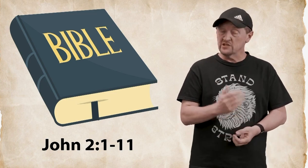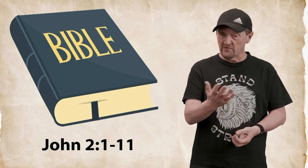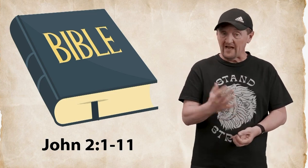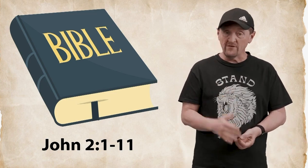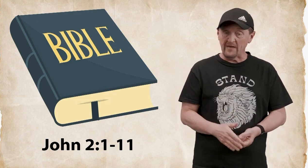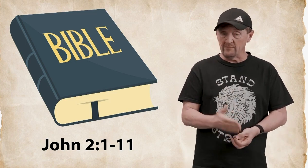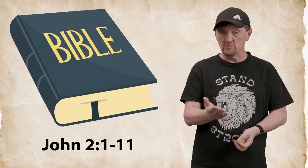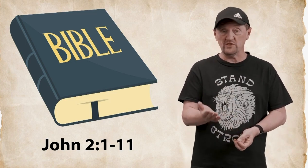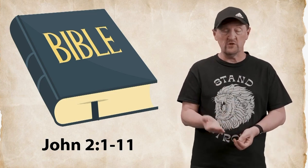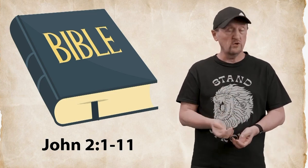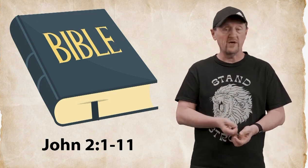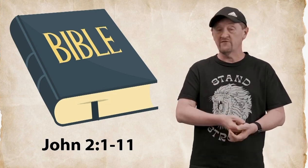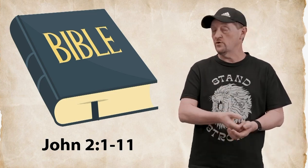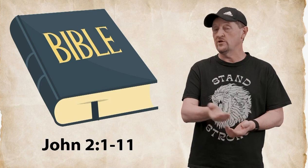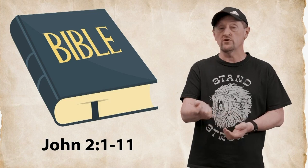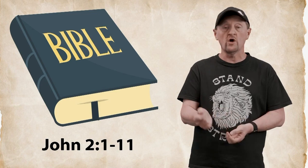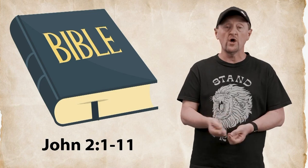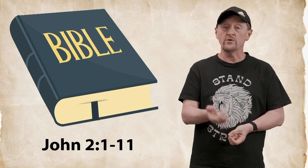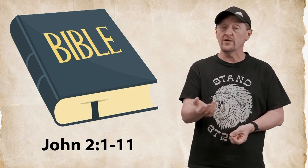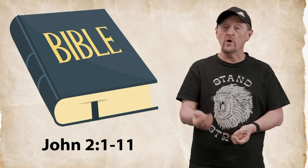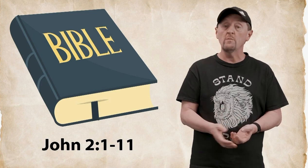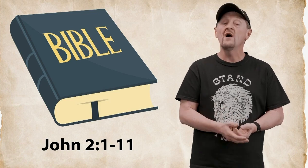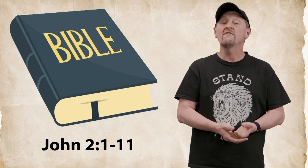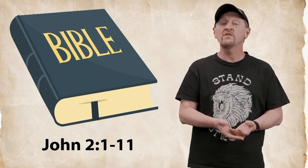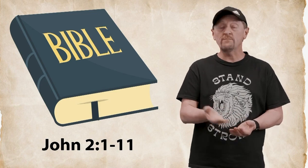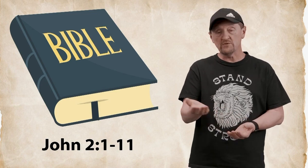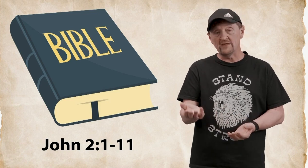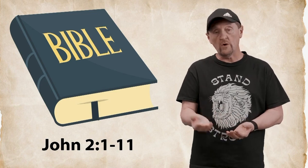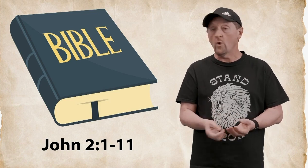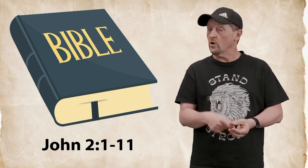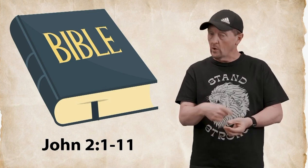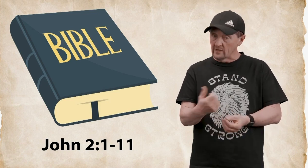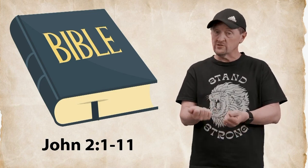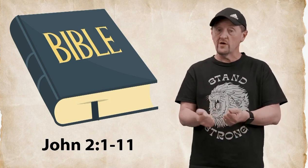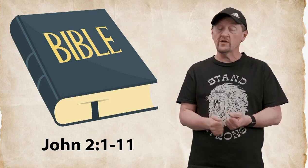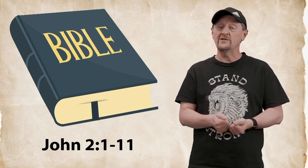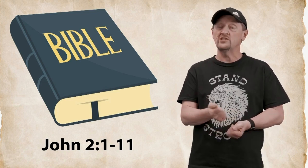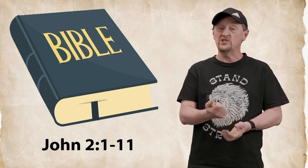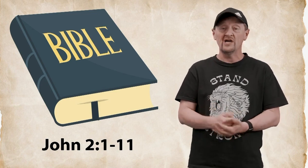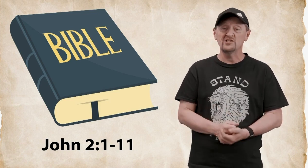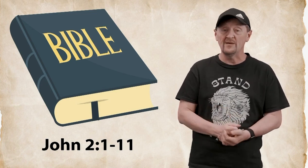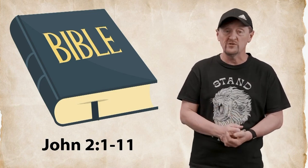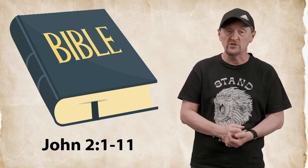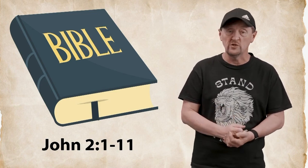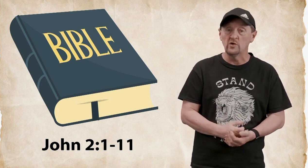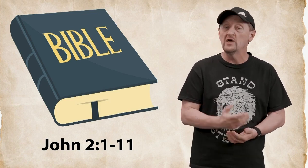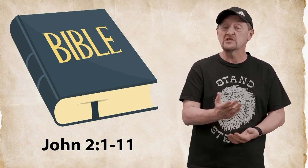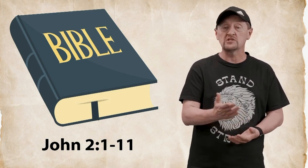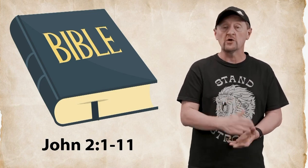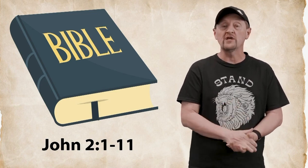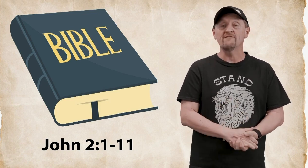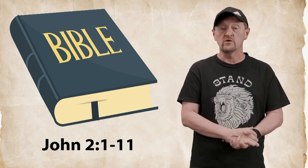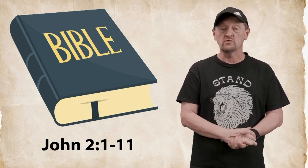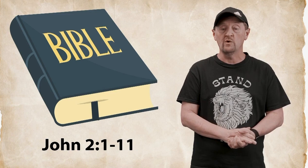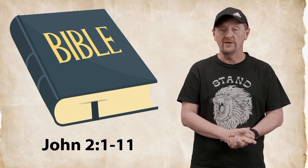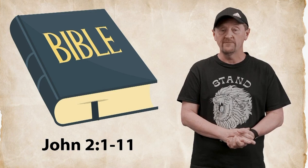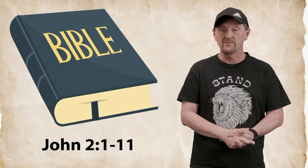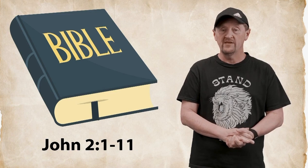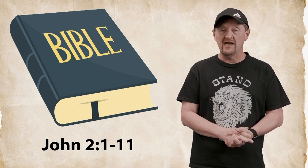if you have your Bibles with you no matter if you're in your car you're at home flip with me or go electronically to John chapter 2 starting in verse 1 now